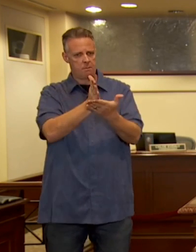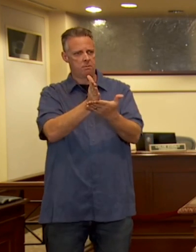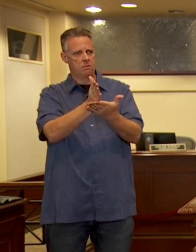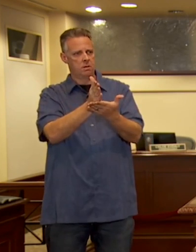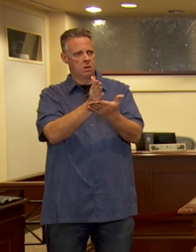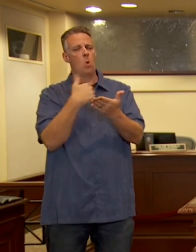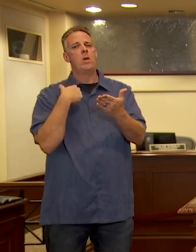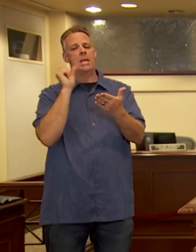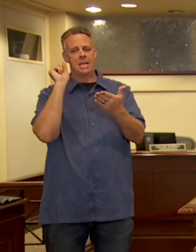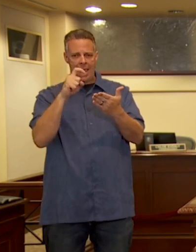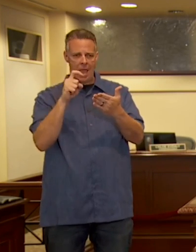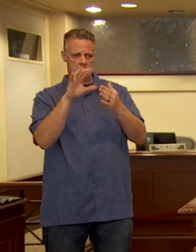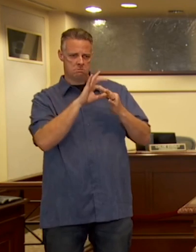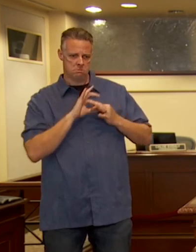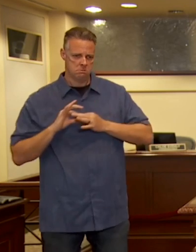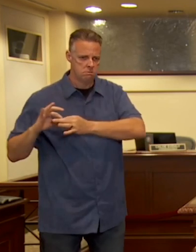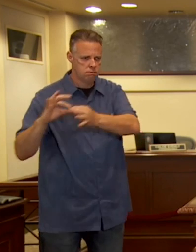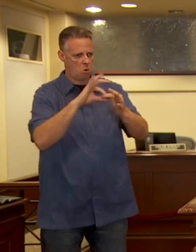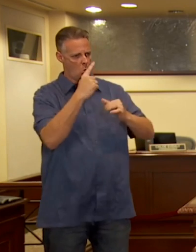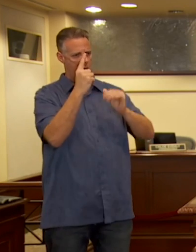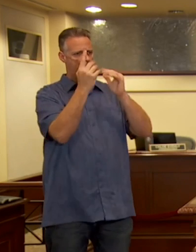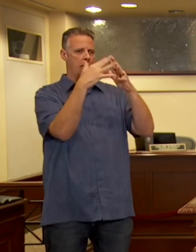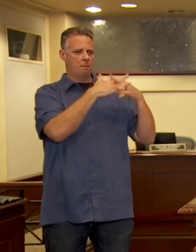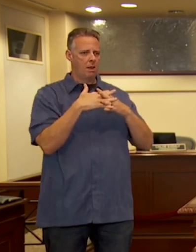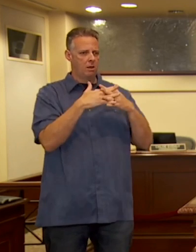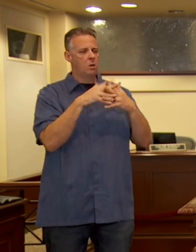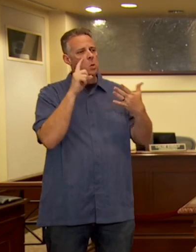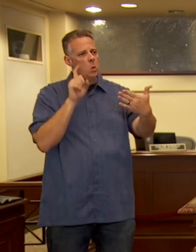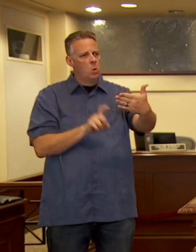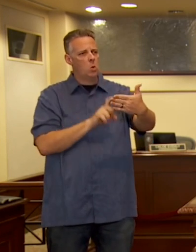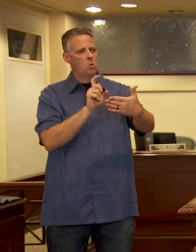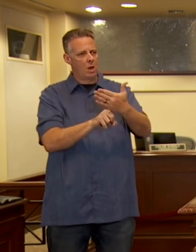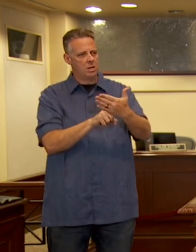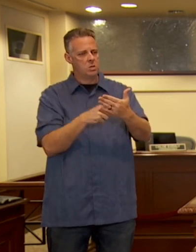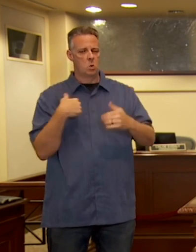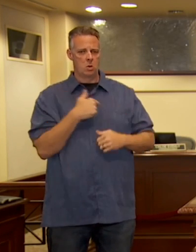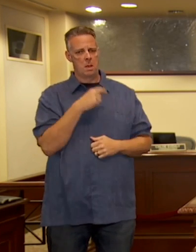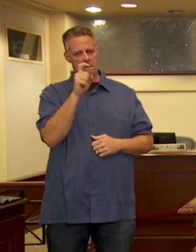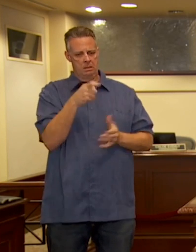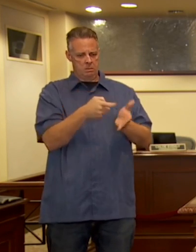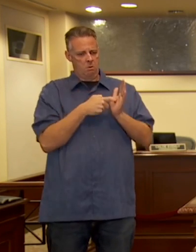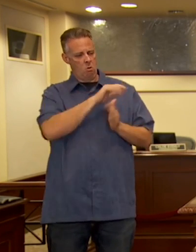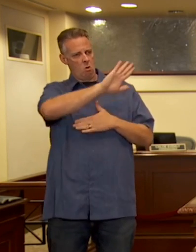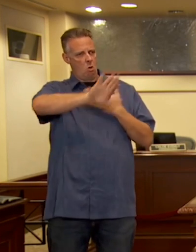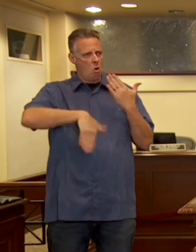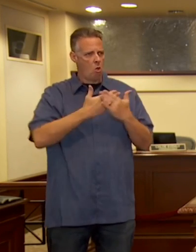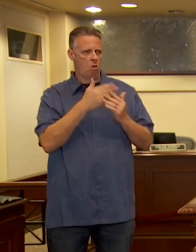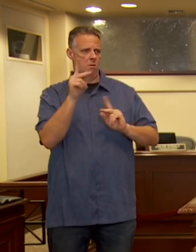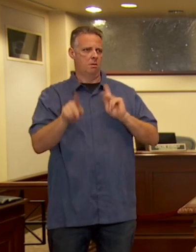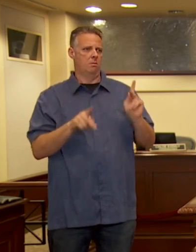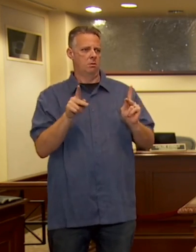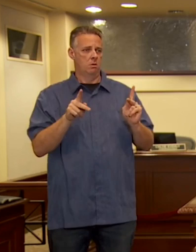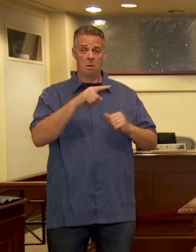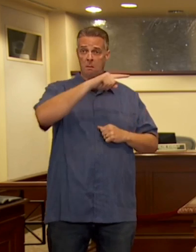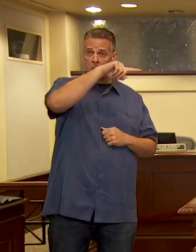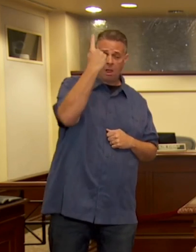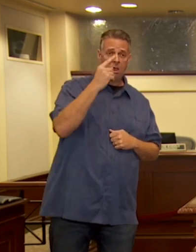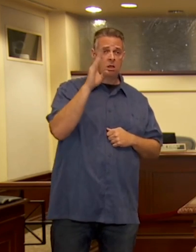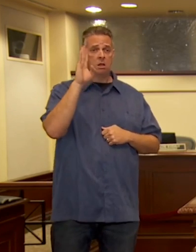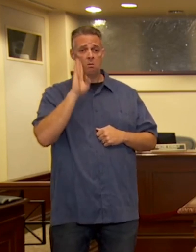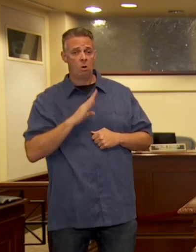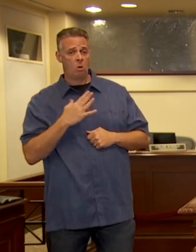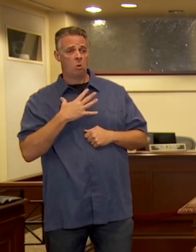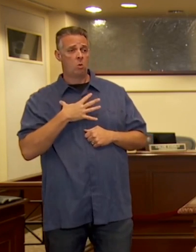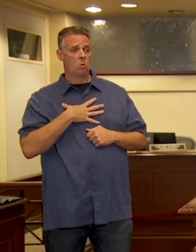can come back together as one America while recognizing that we must demand that all people, black, brown,